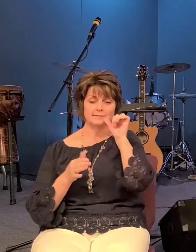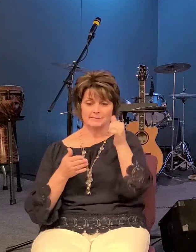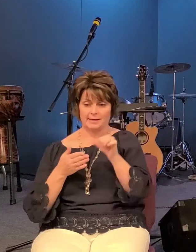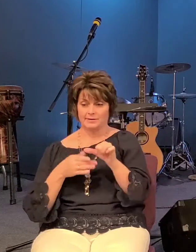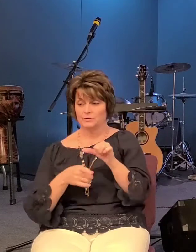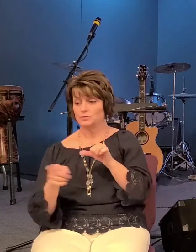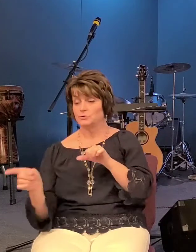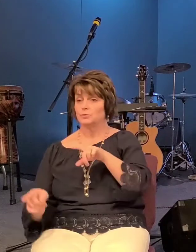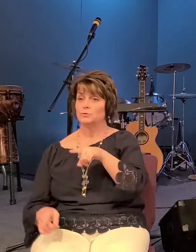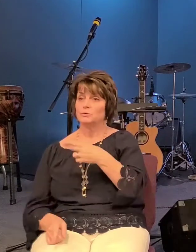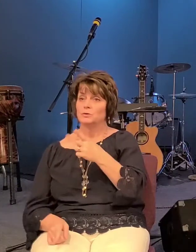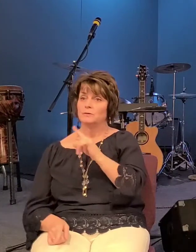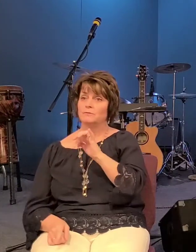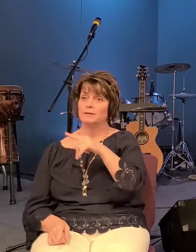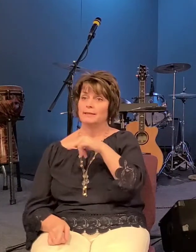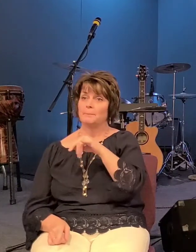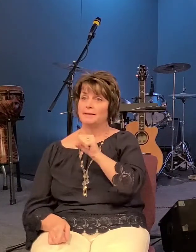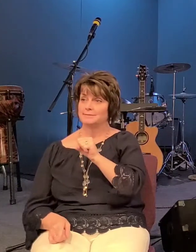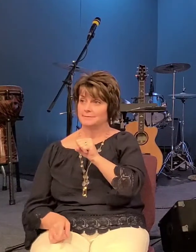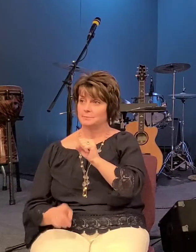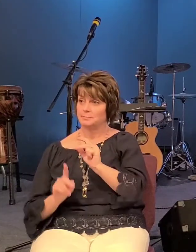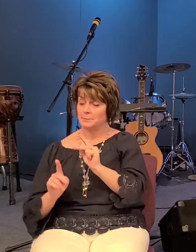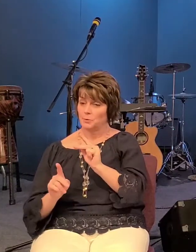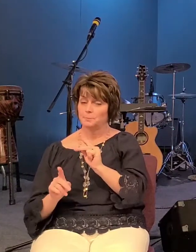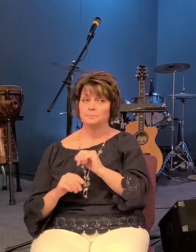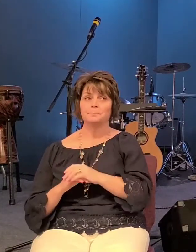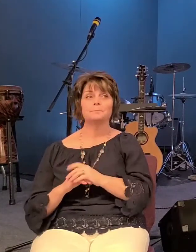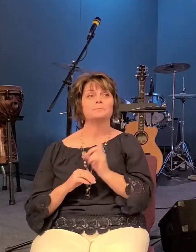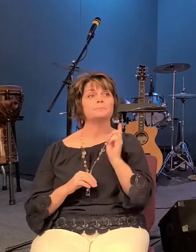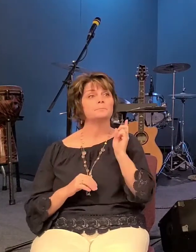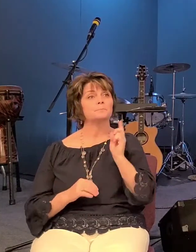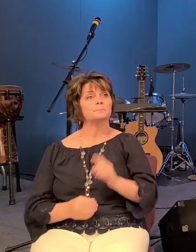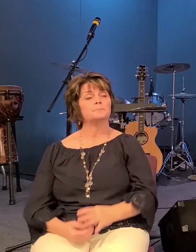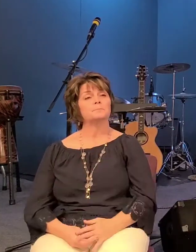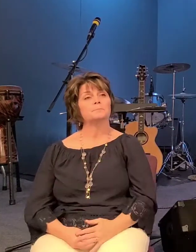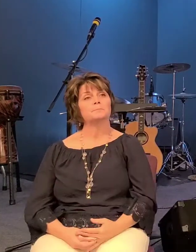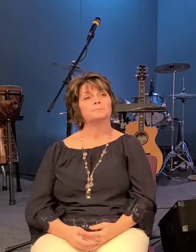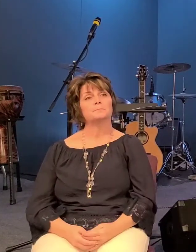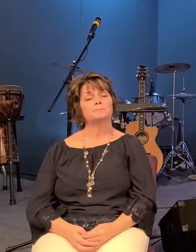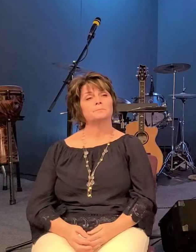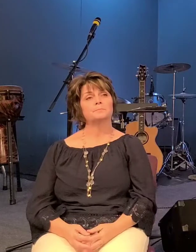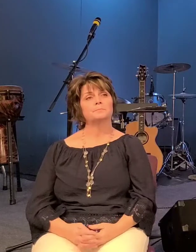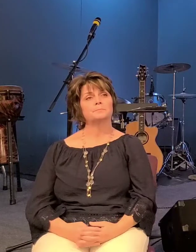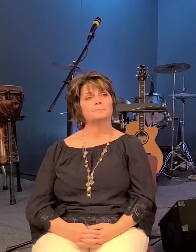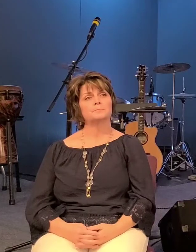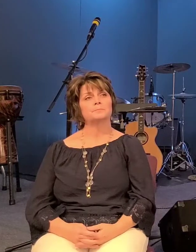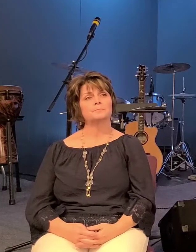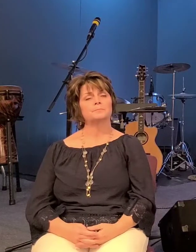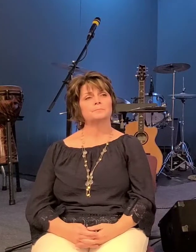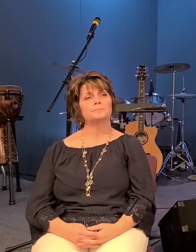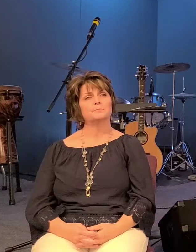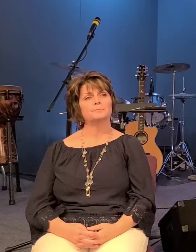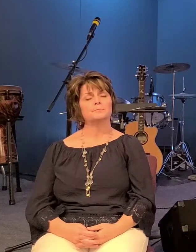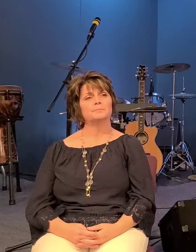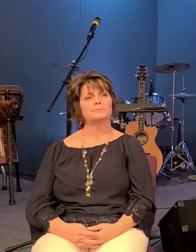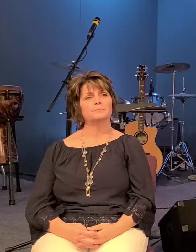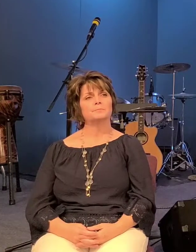in philippians chapter 2 paul writes you must have the same attitude that christ jesus had